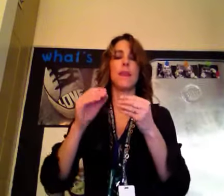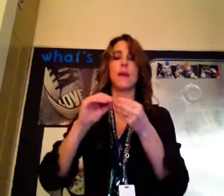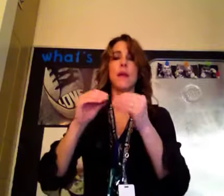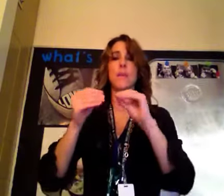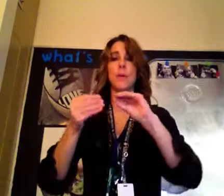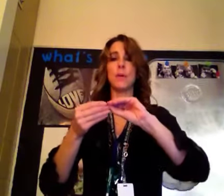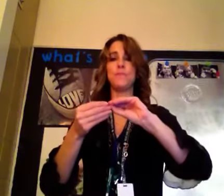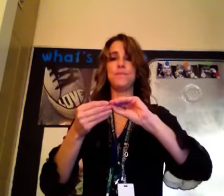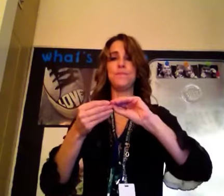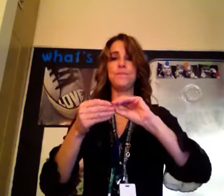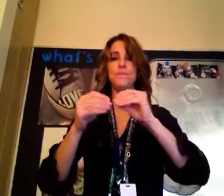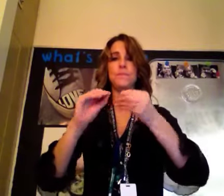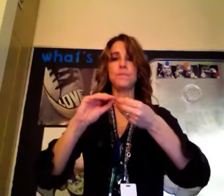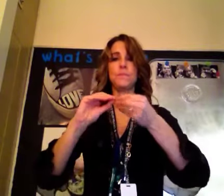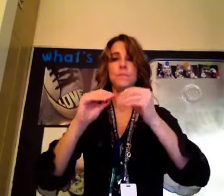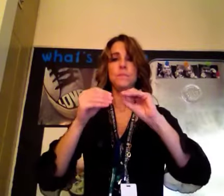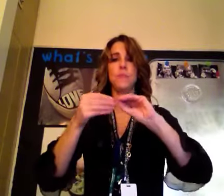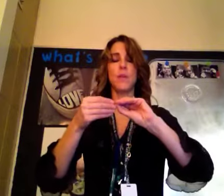Then number, number.